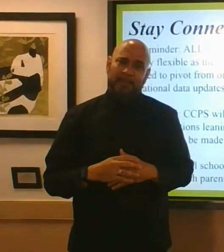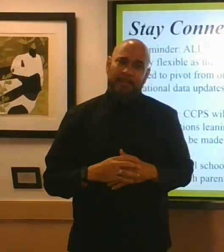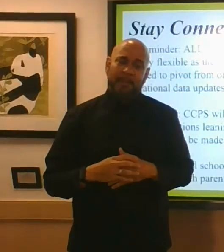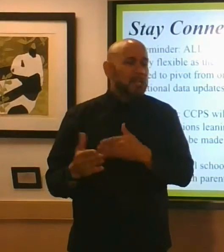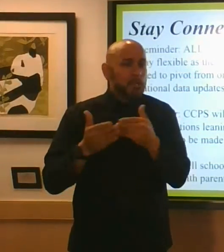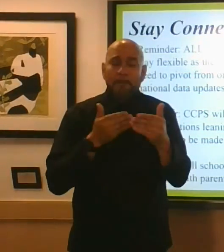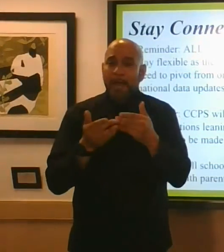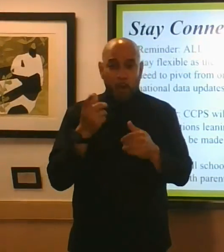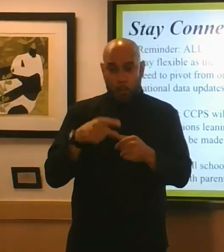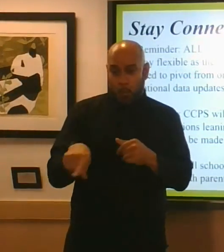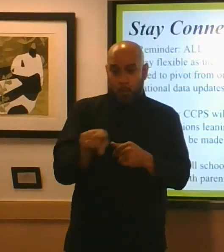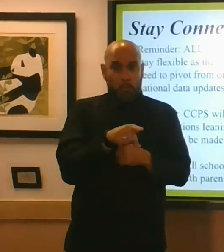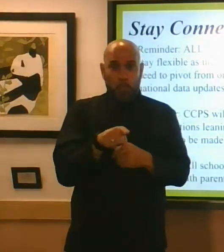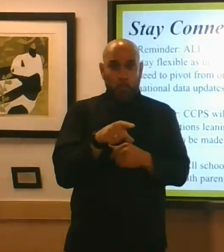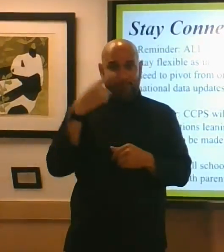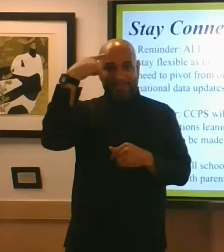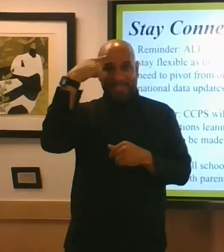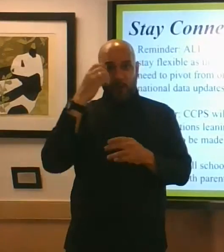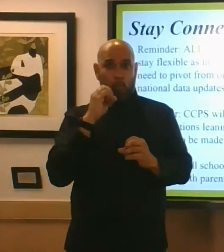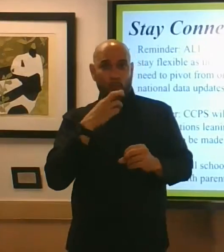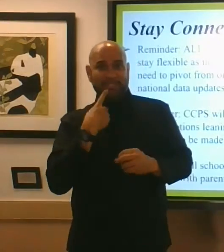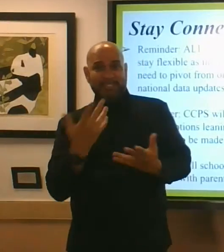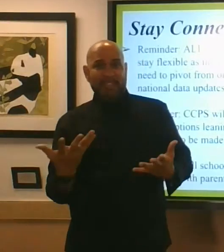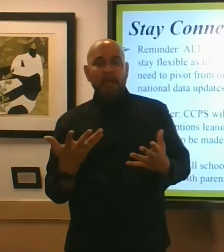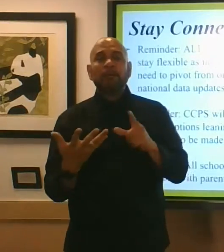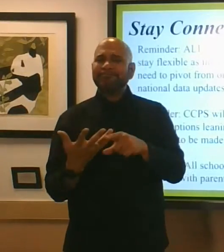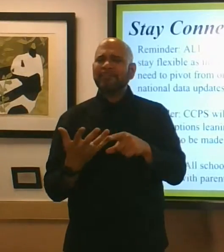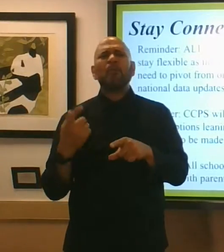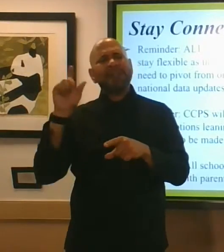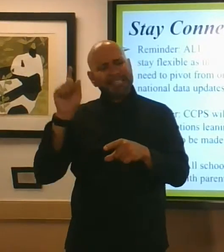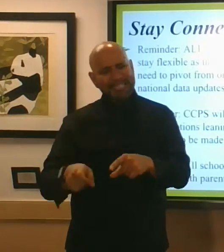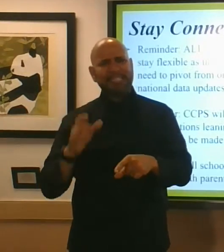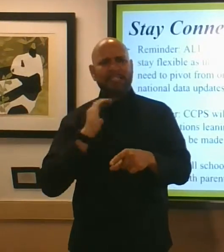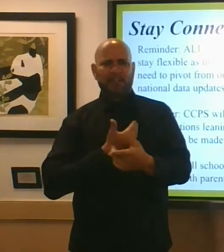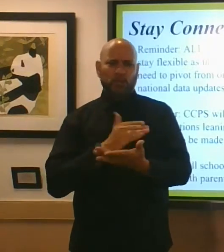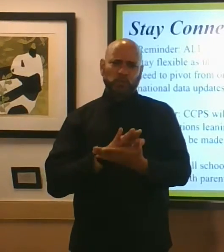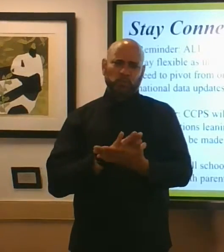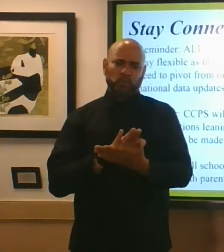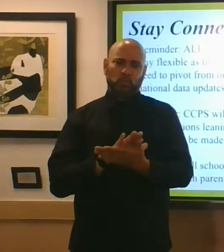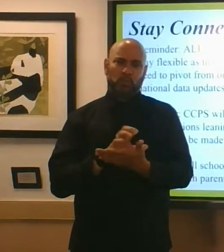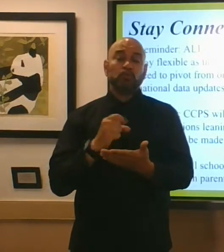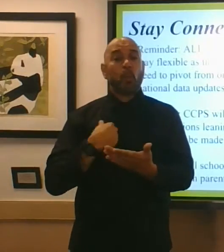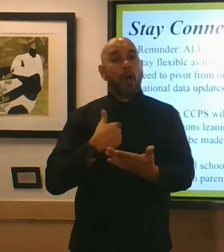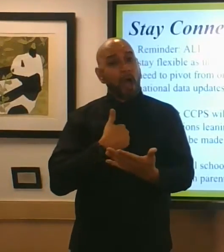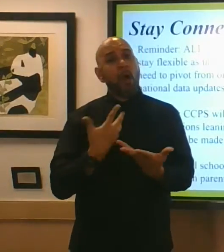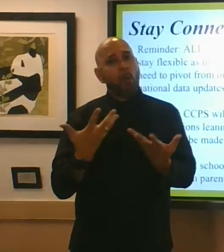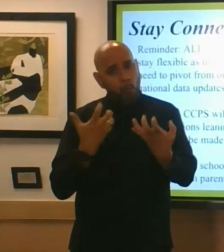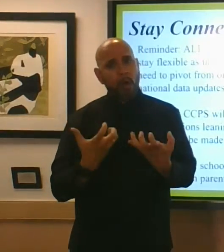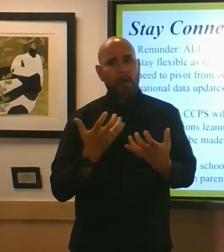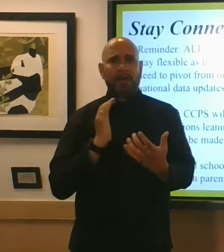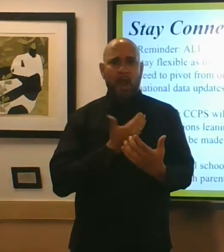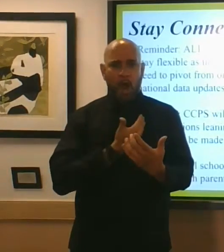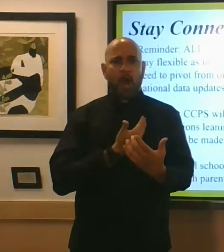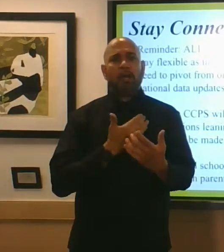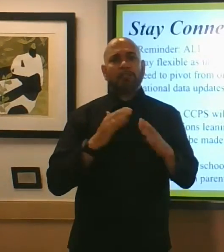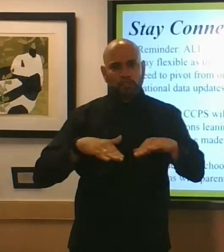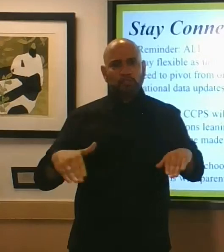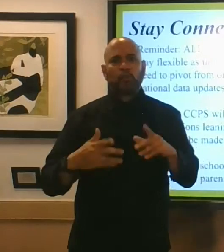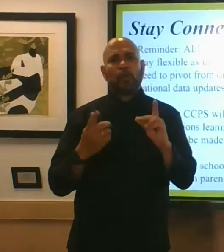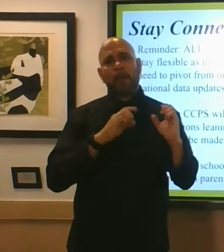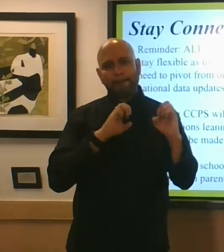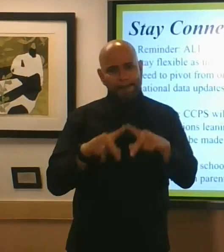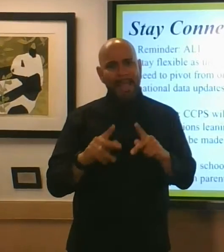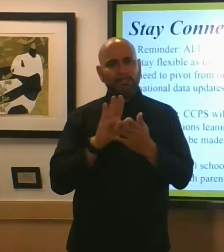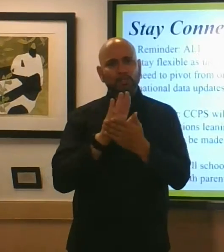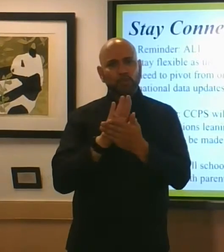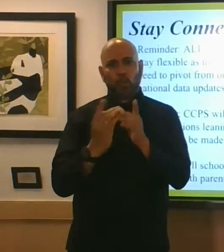no matter what you say we need our schools so i would love to see our kids come back face to face we would